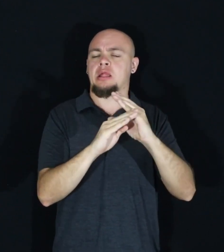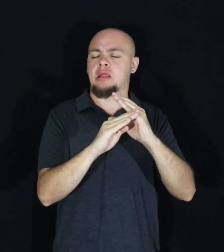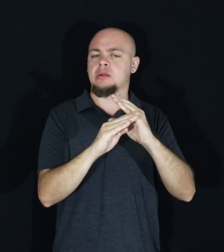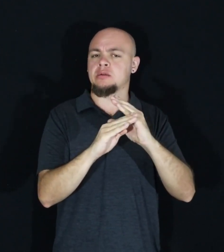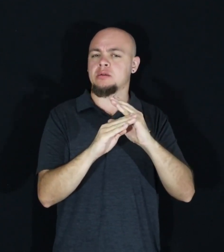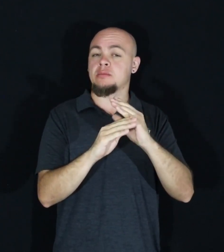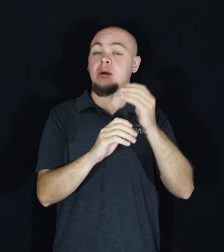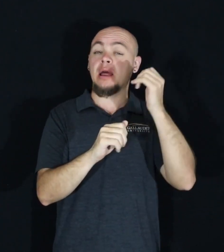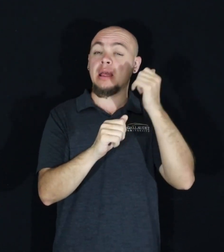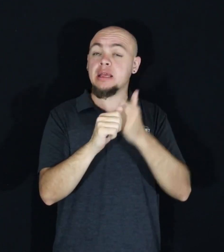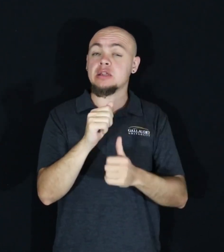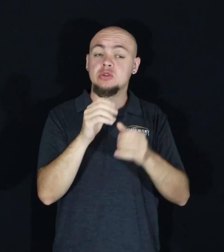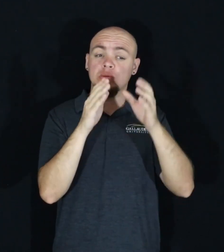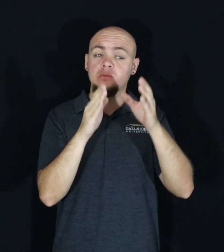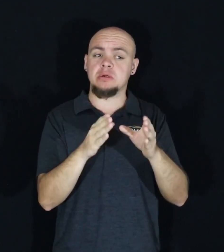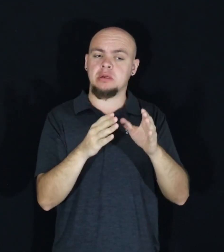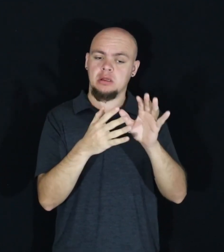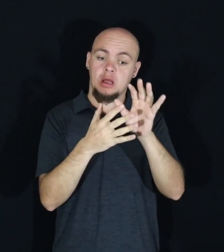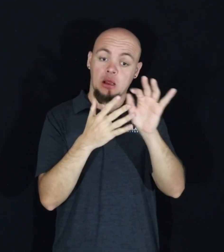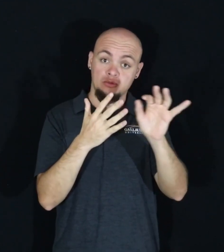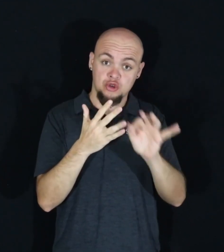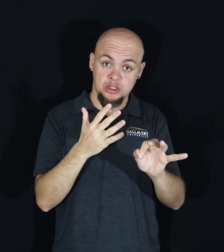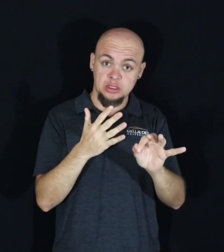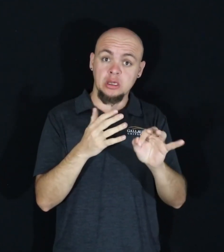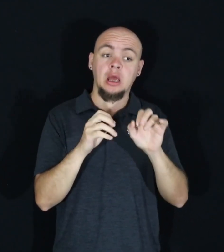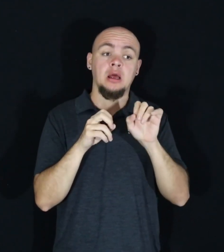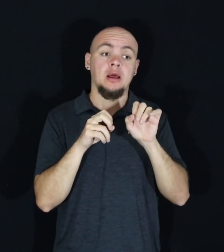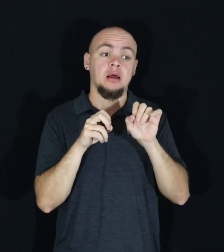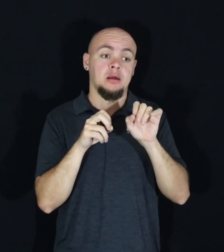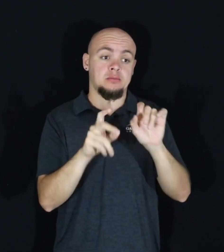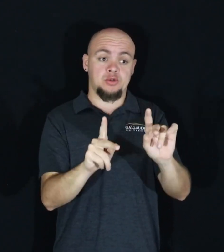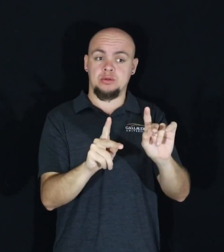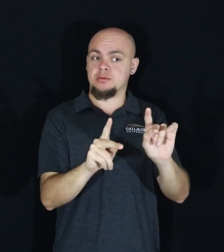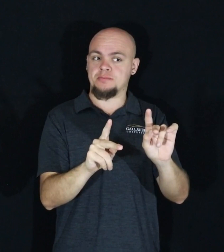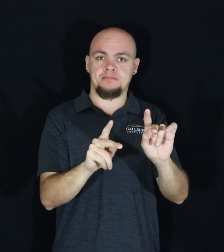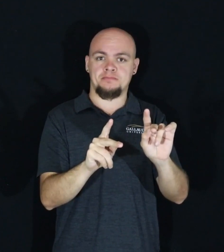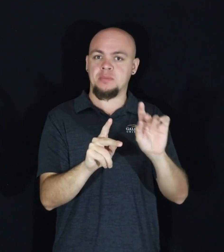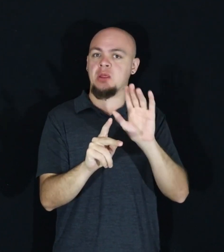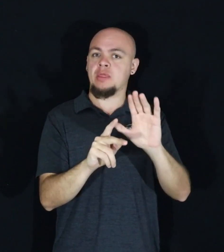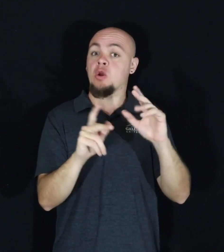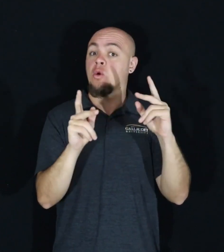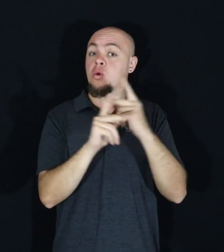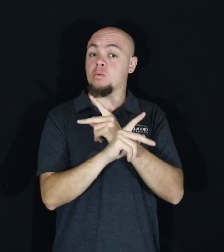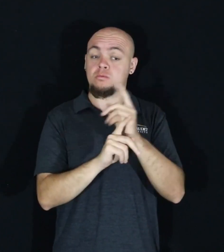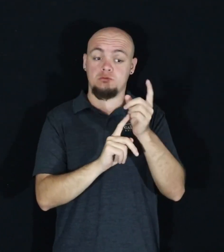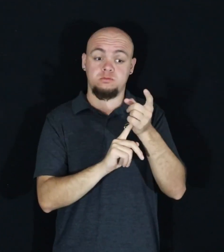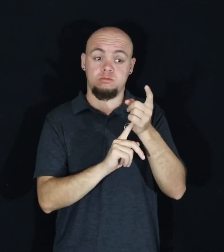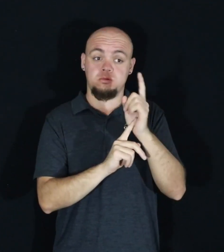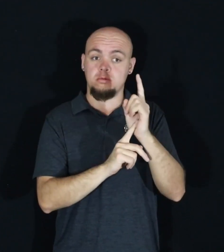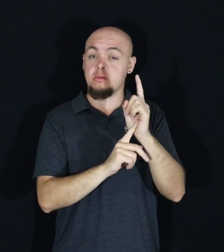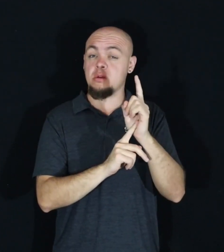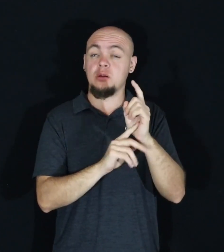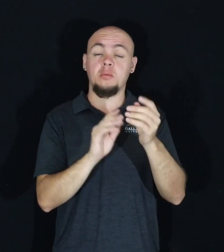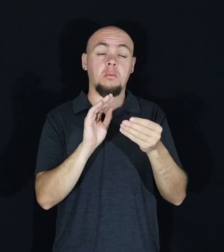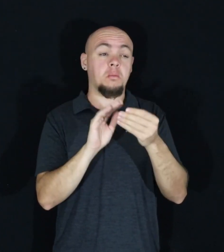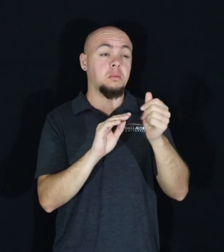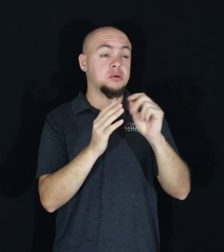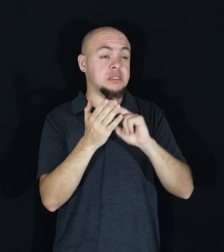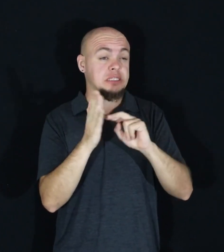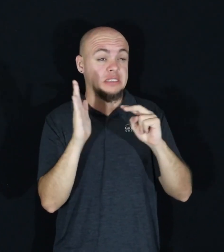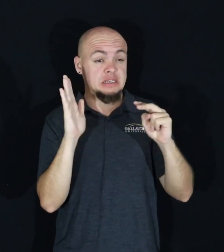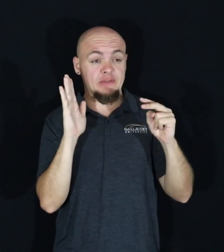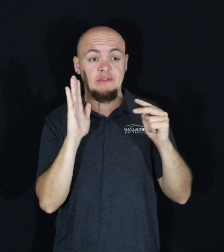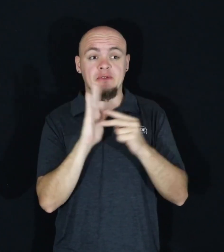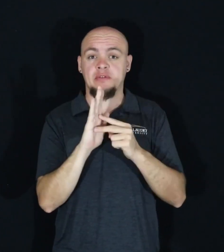had the option and the opportunity to not have their worst moment be their most defining moment,